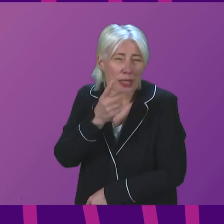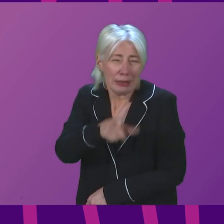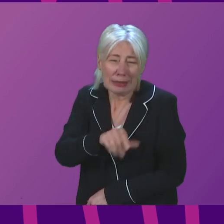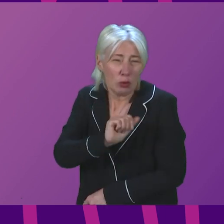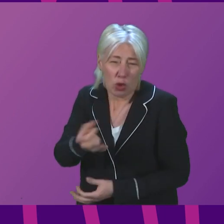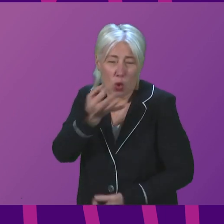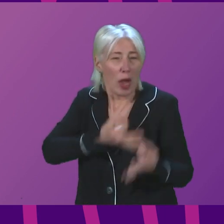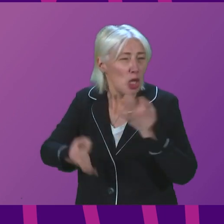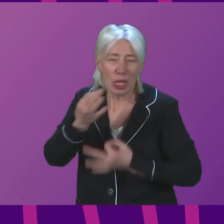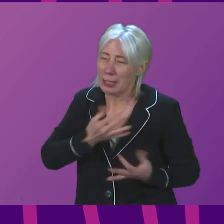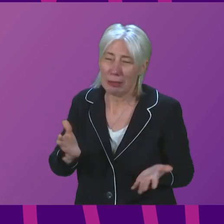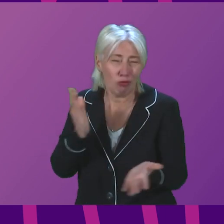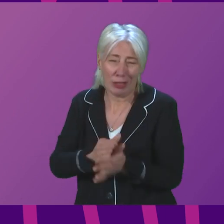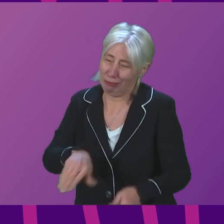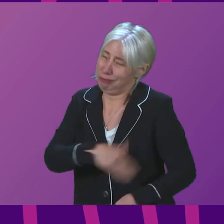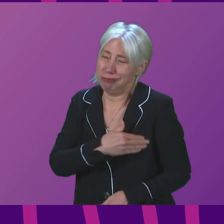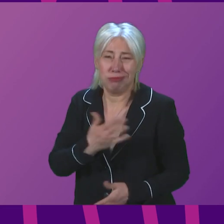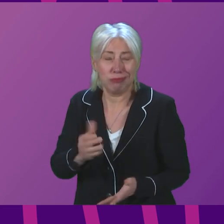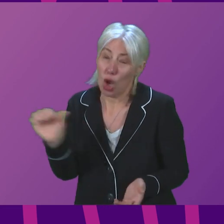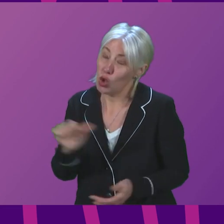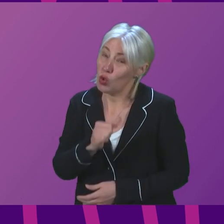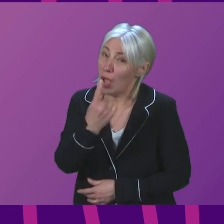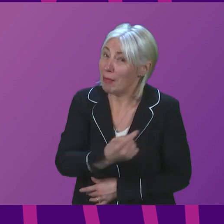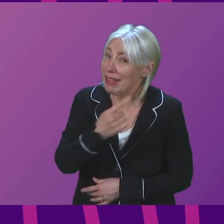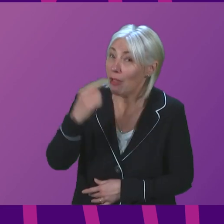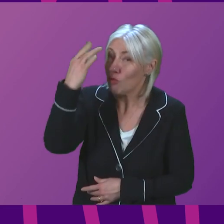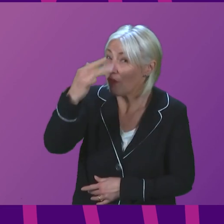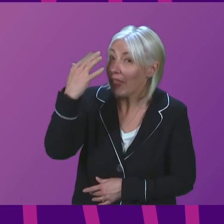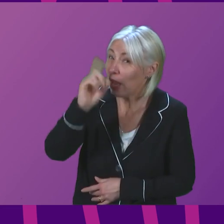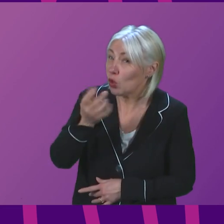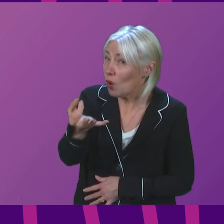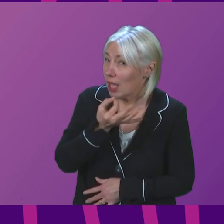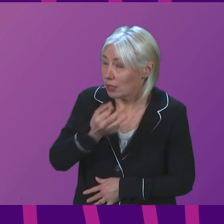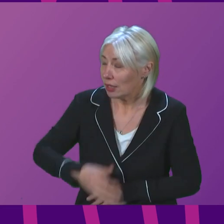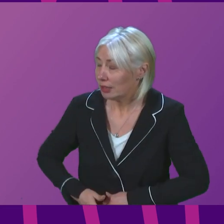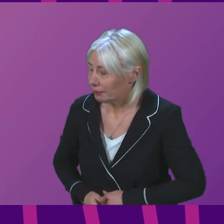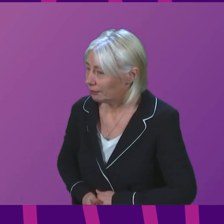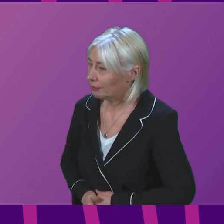Sarwar has just asked there, and perhaps he should reflect on that. Anna Sarwar.